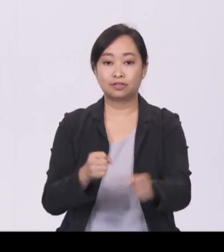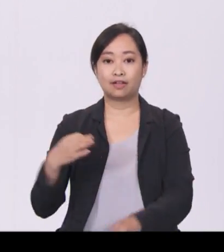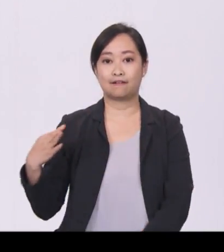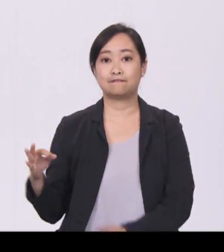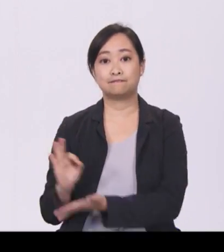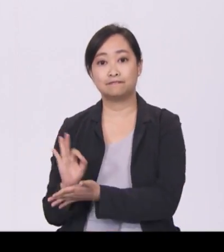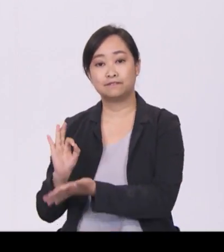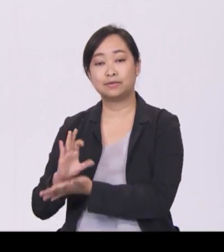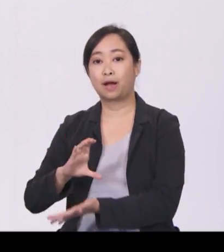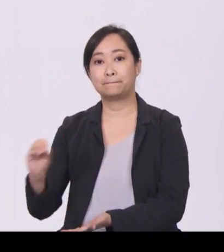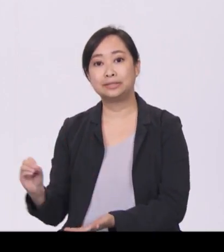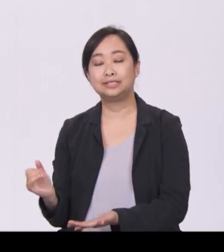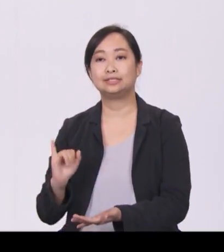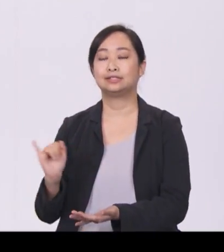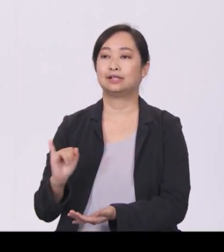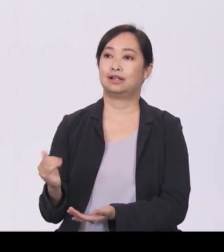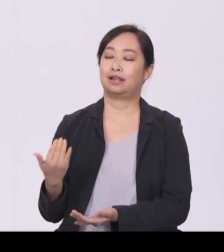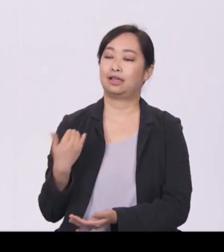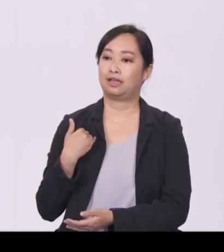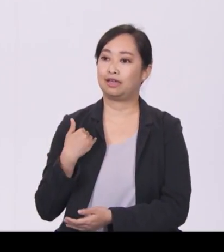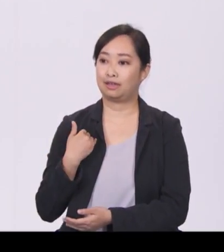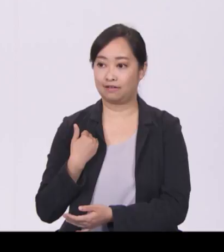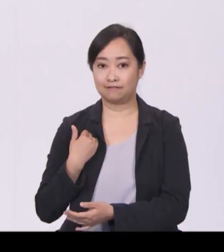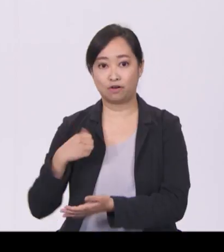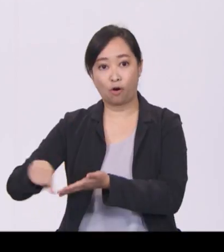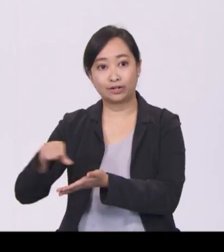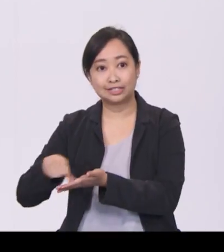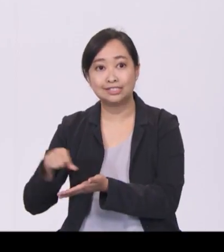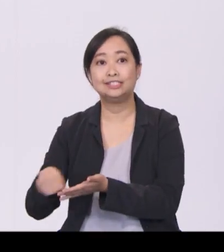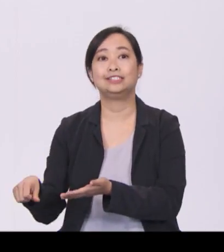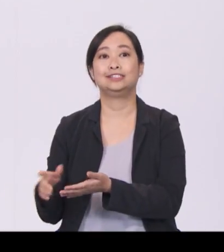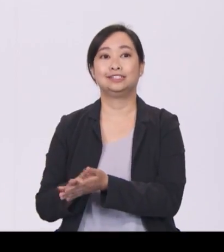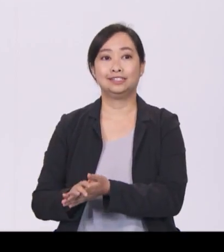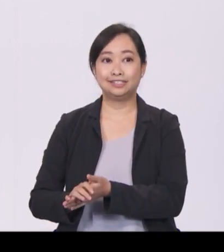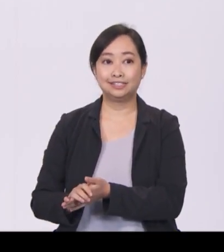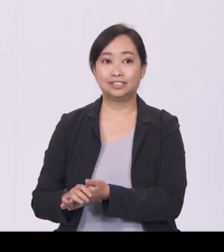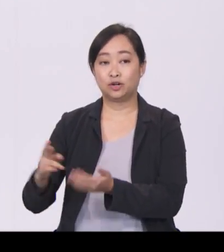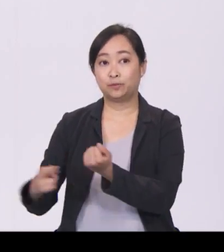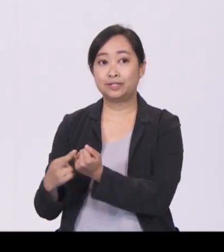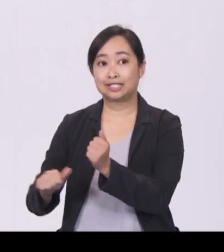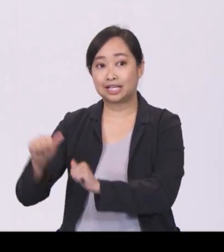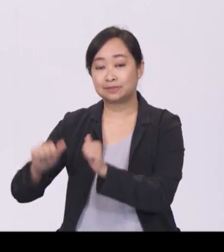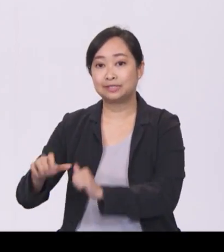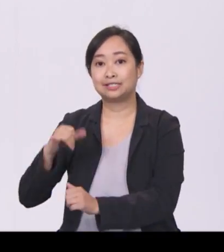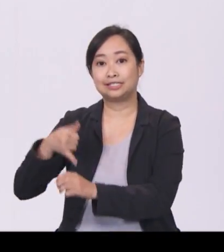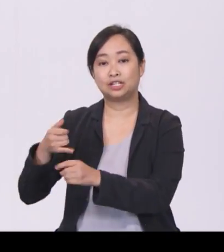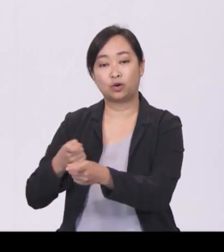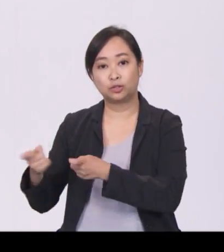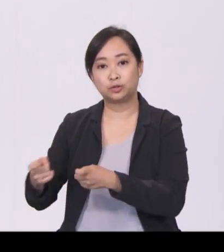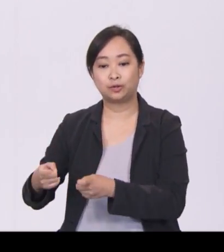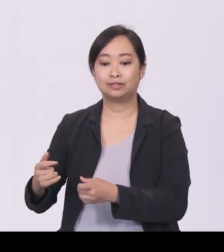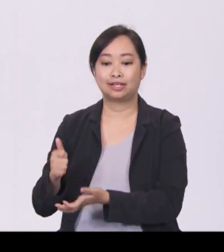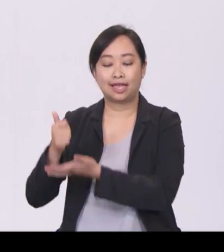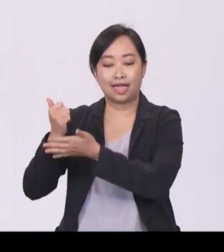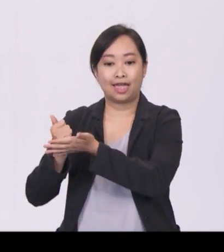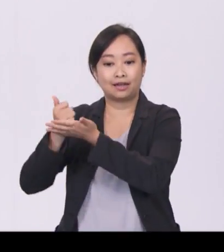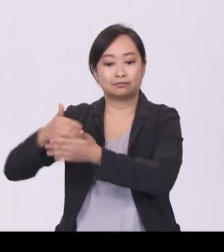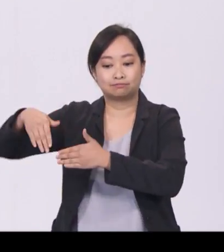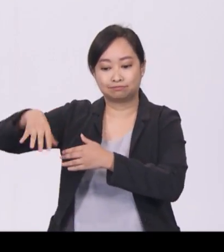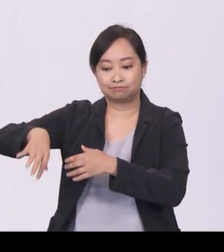of internal controls, risk assessment and audits to charities. These firms receive tax deductions while enabling their staff